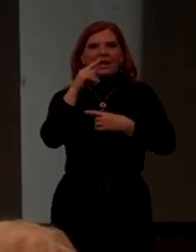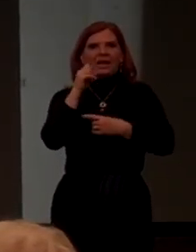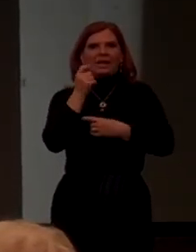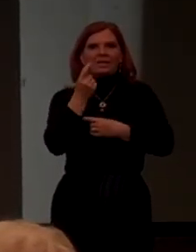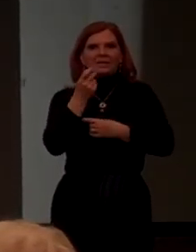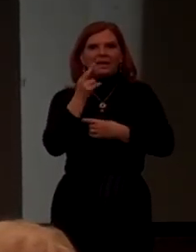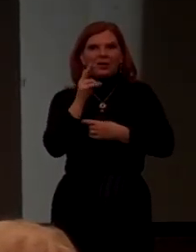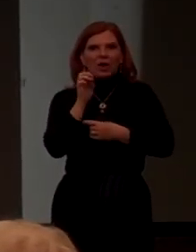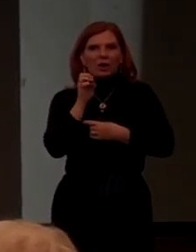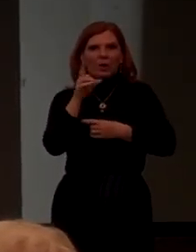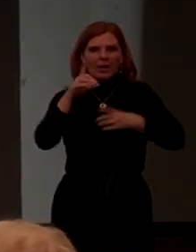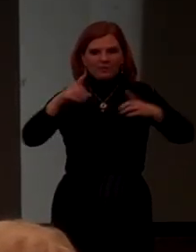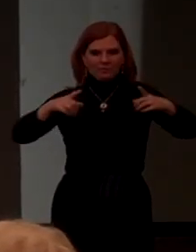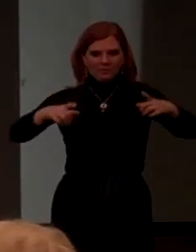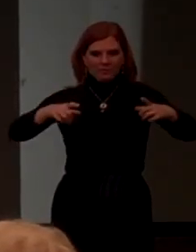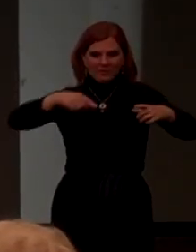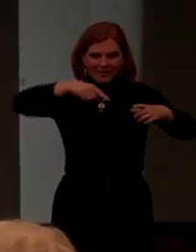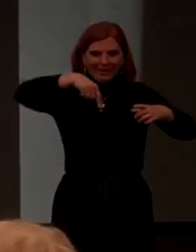a turntable.